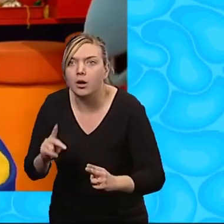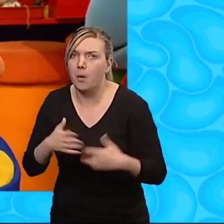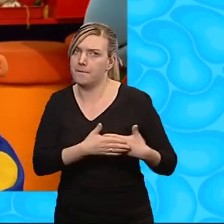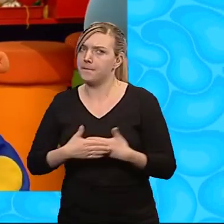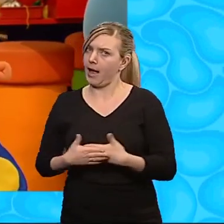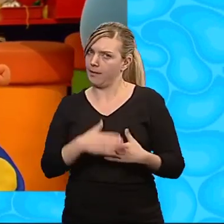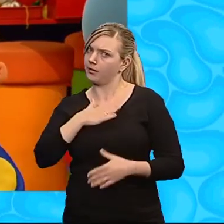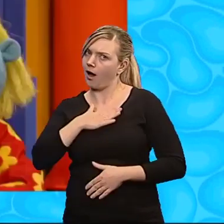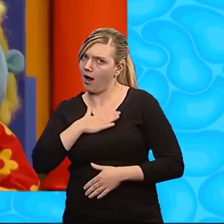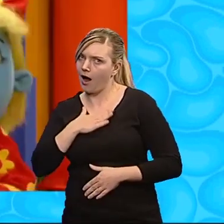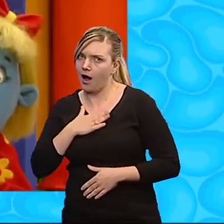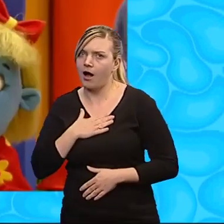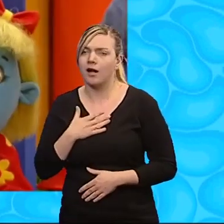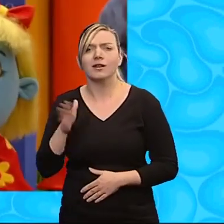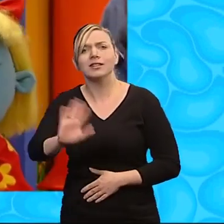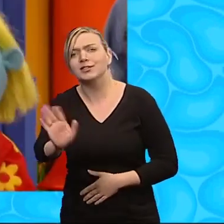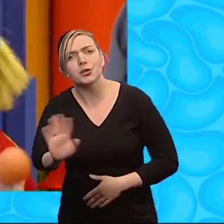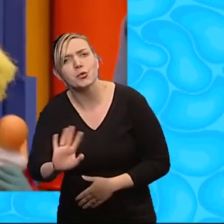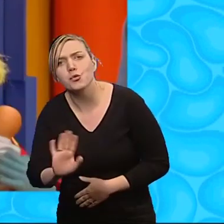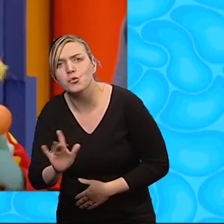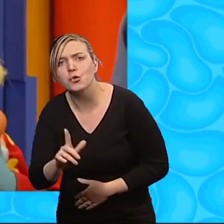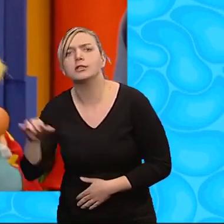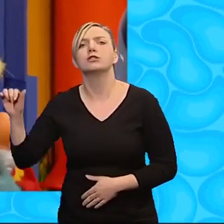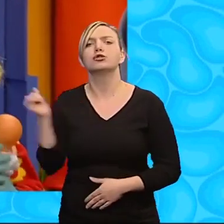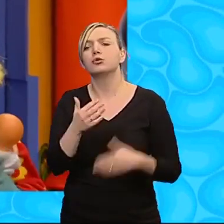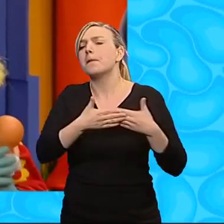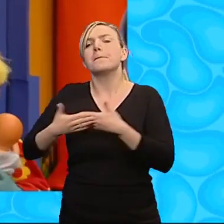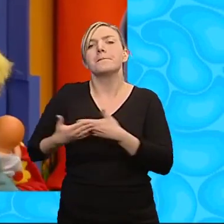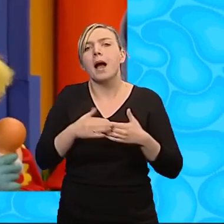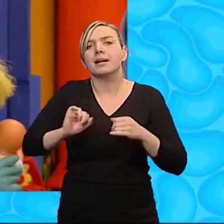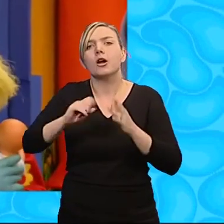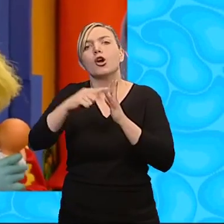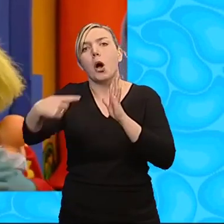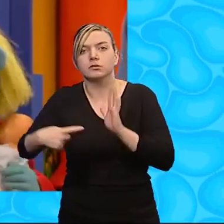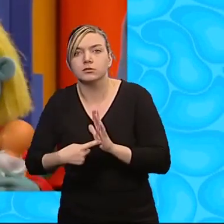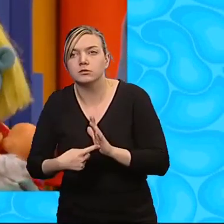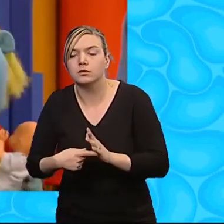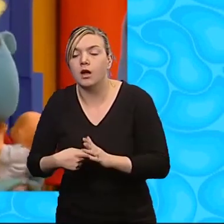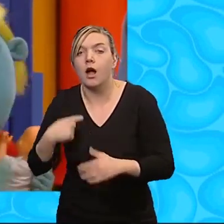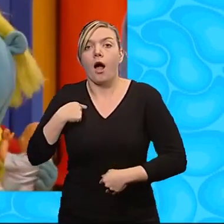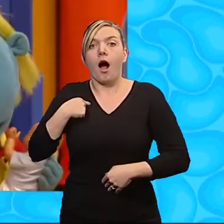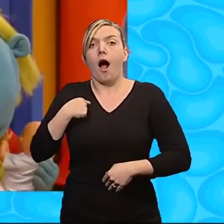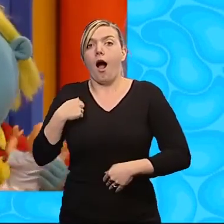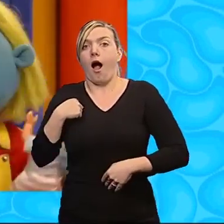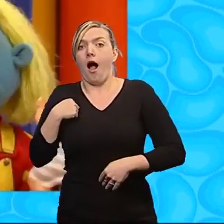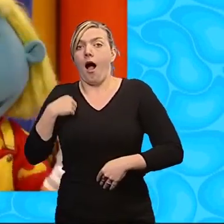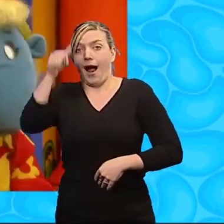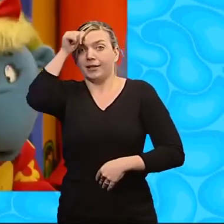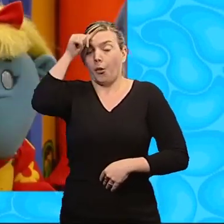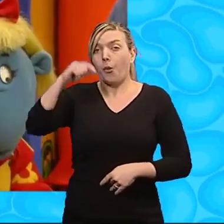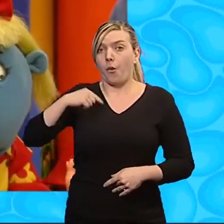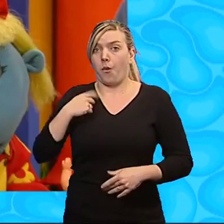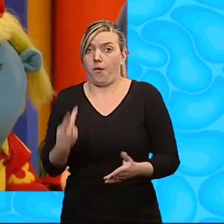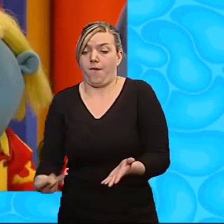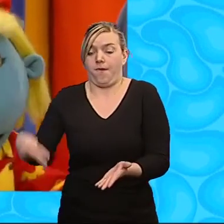Babies like that one! No, Daddy! It should be The Baby's in Her Cot! Um, I'll tell you what! I'll